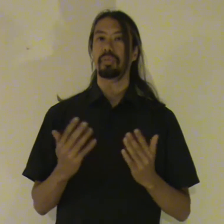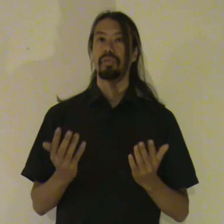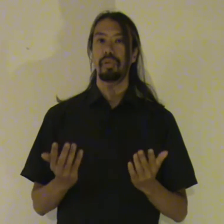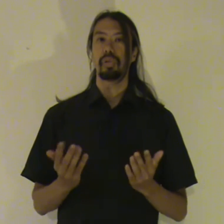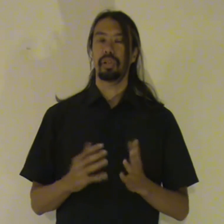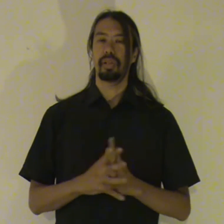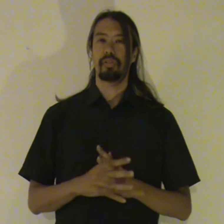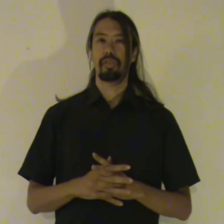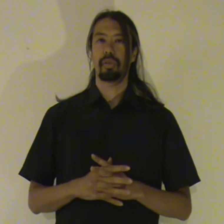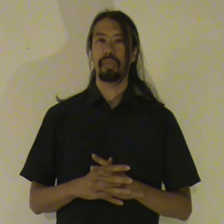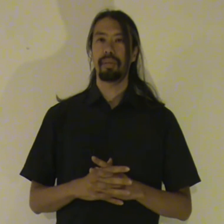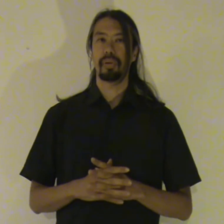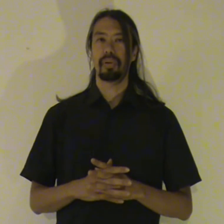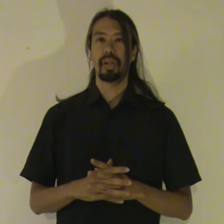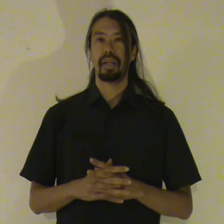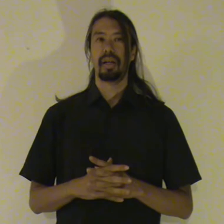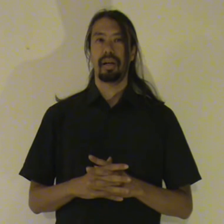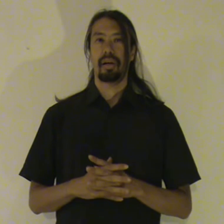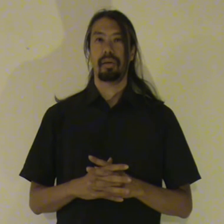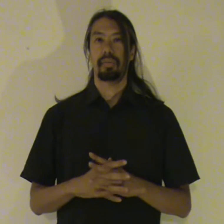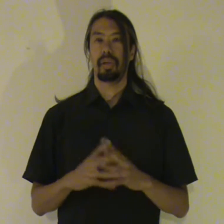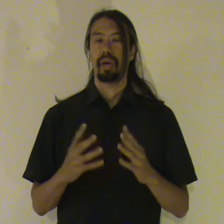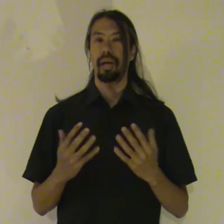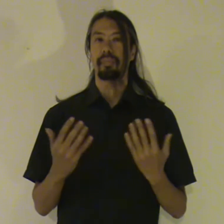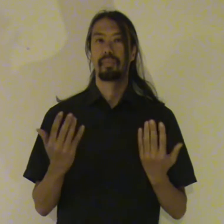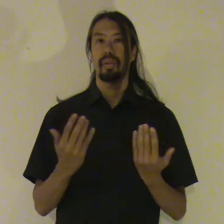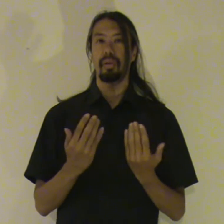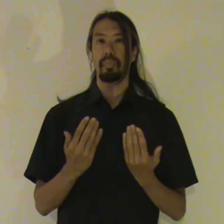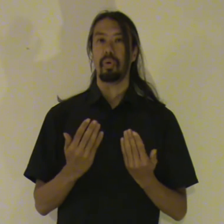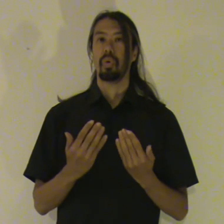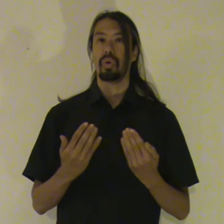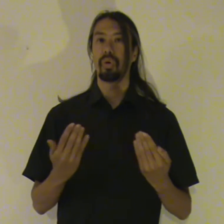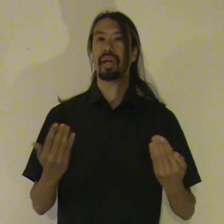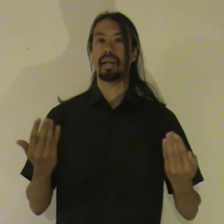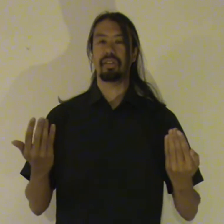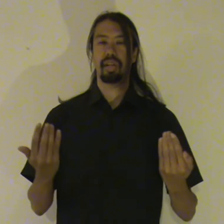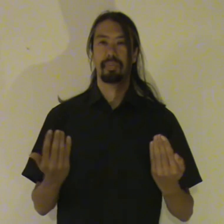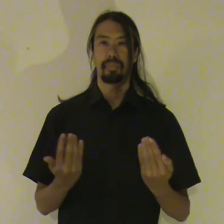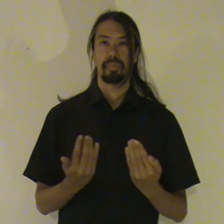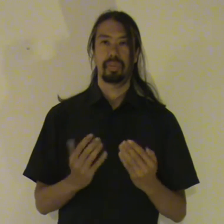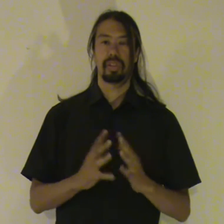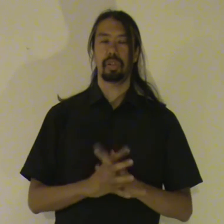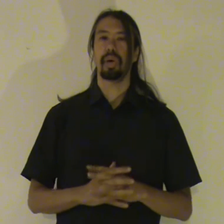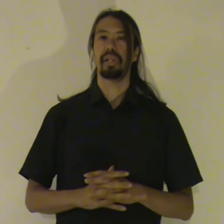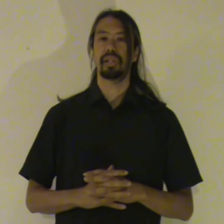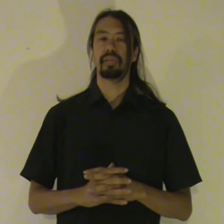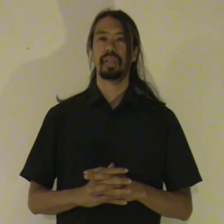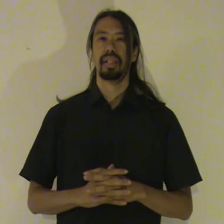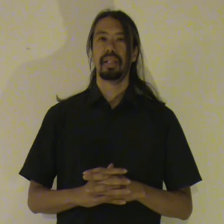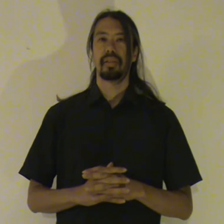confusion if several people are in a way all looking at the same situation. They